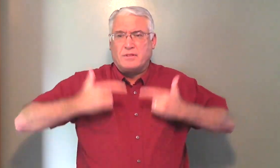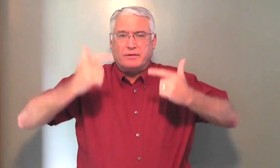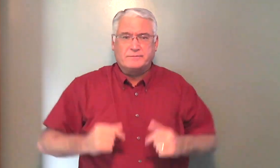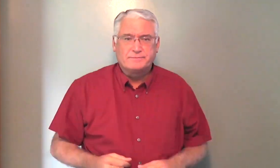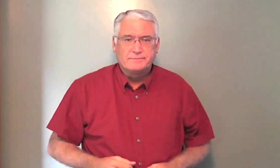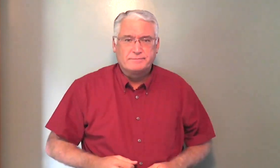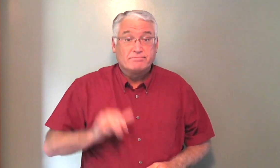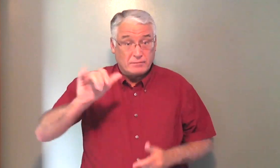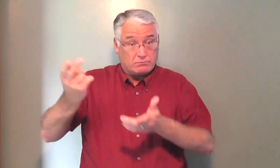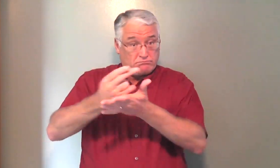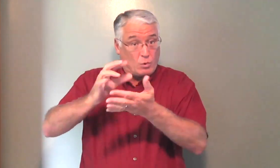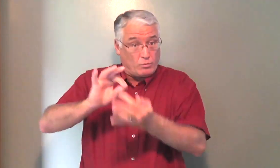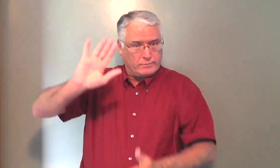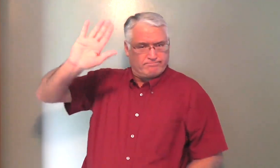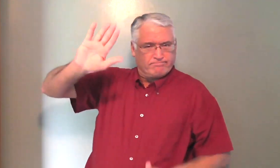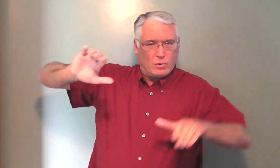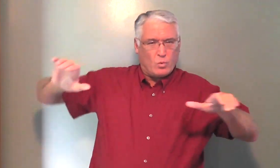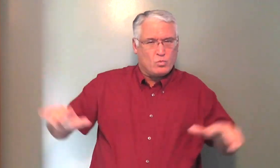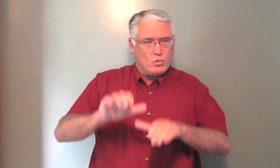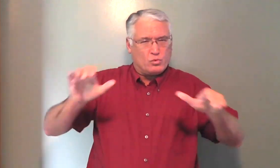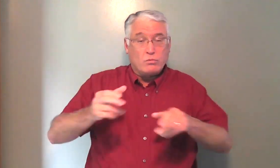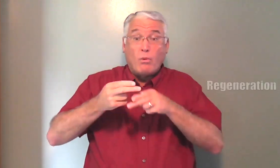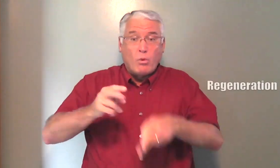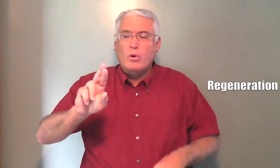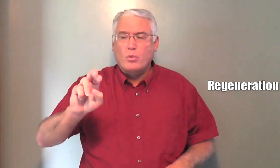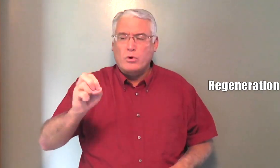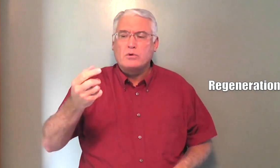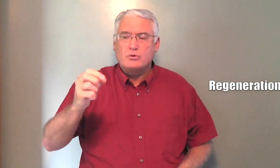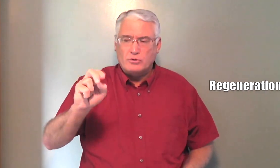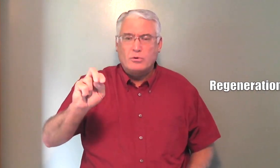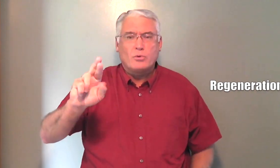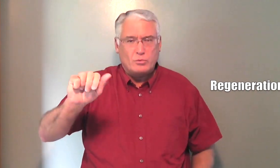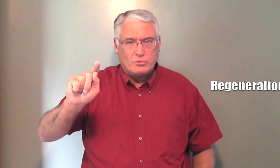Christian life. That's the Holy Spirit's work of regeneration.